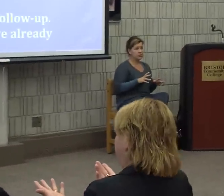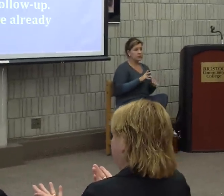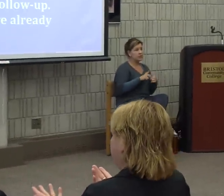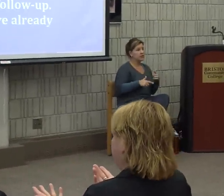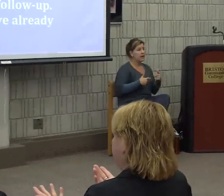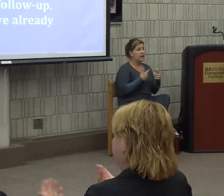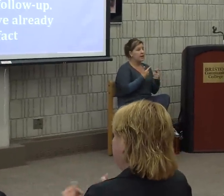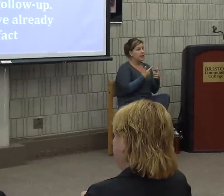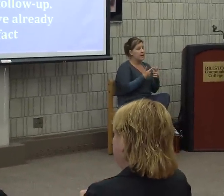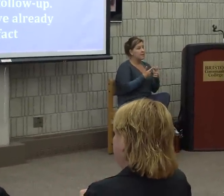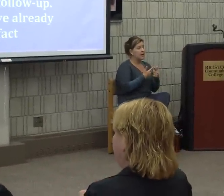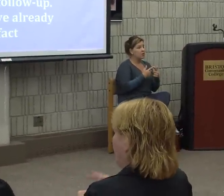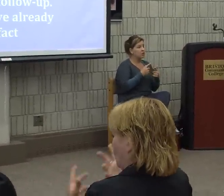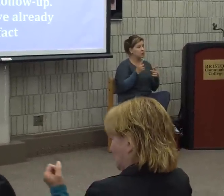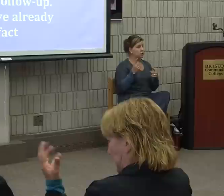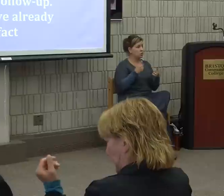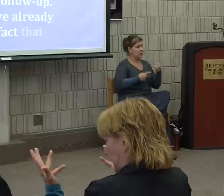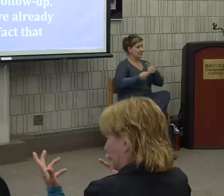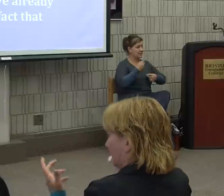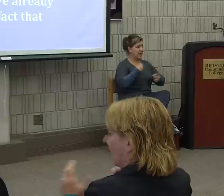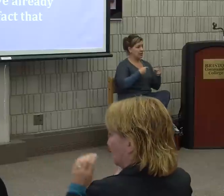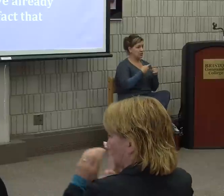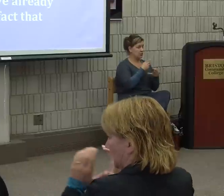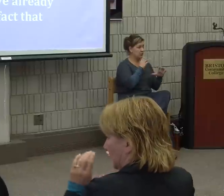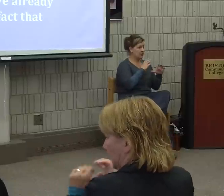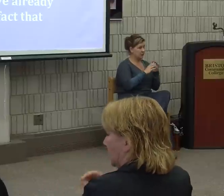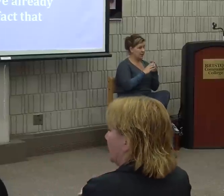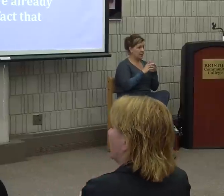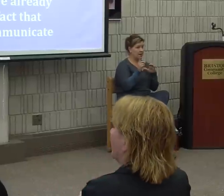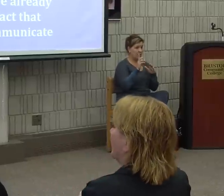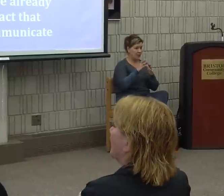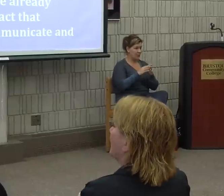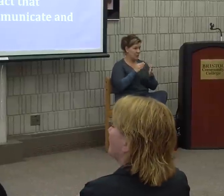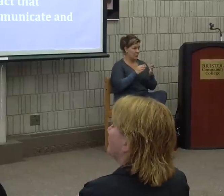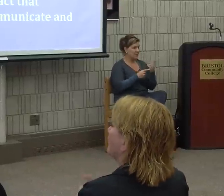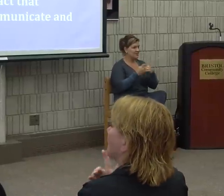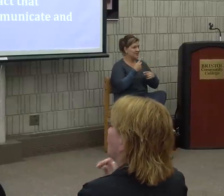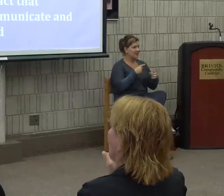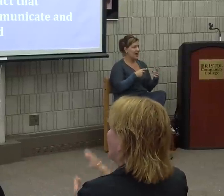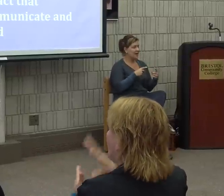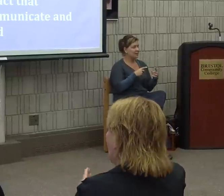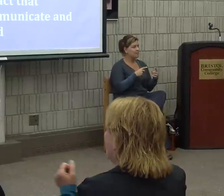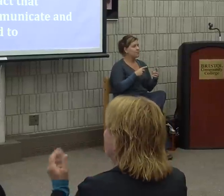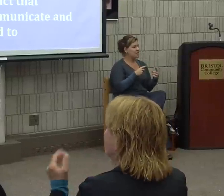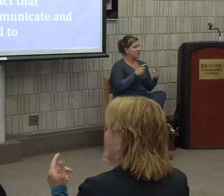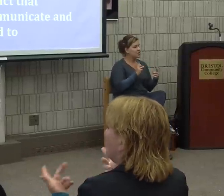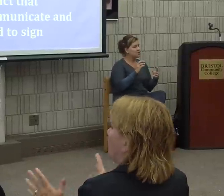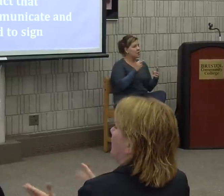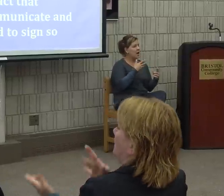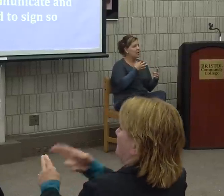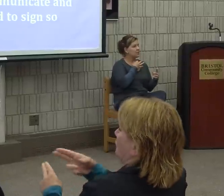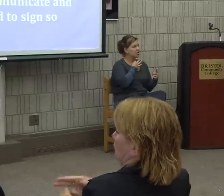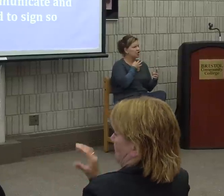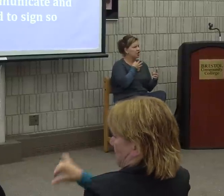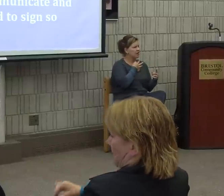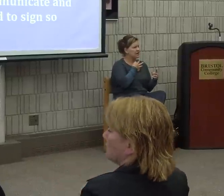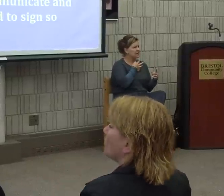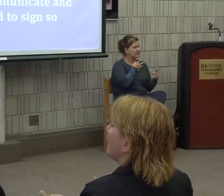sign to communicate, and where you learn to sign. So I'm curious to hear from